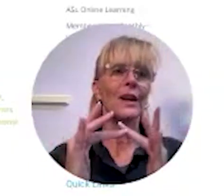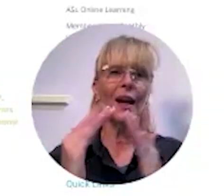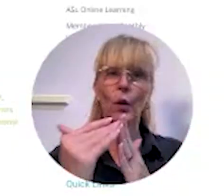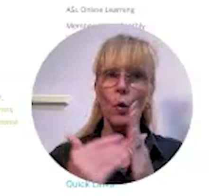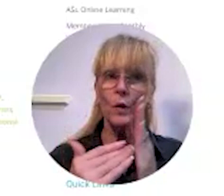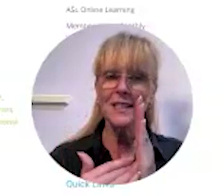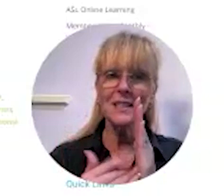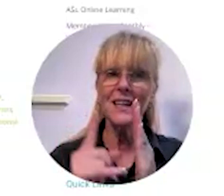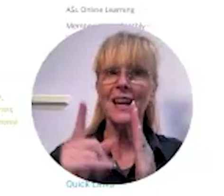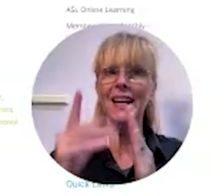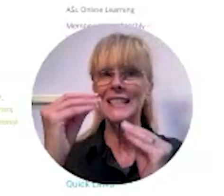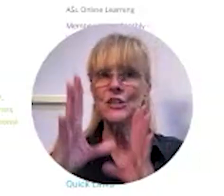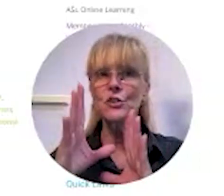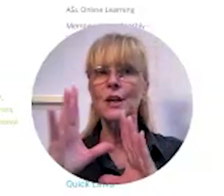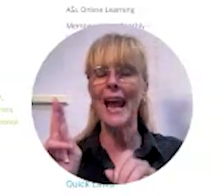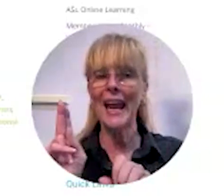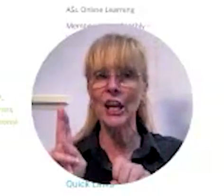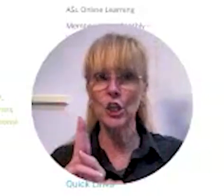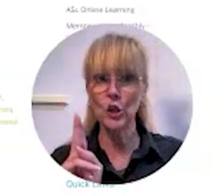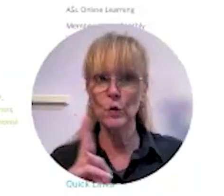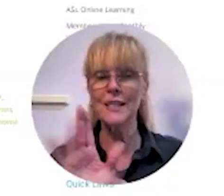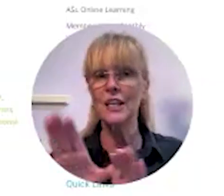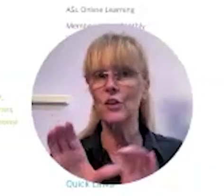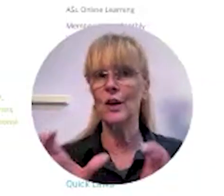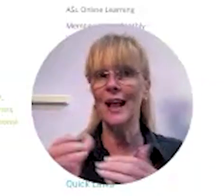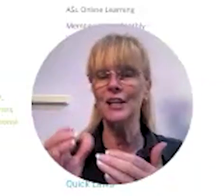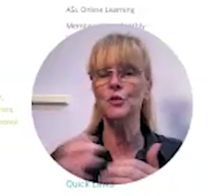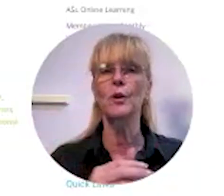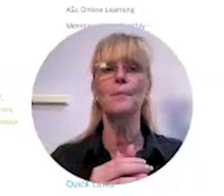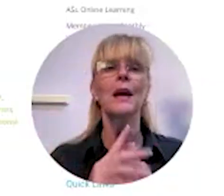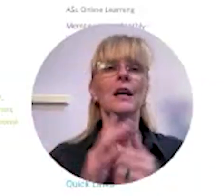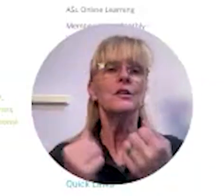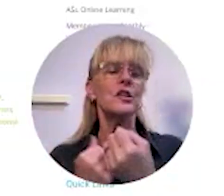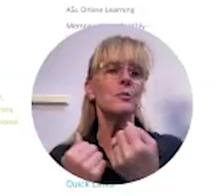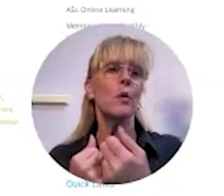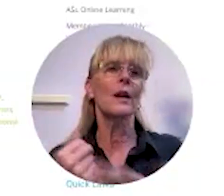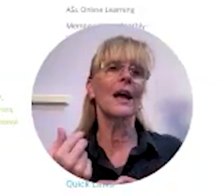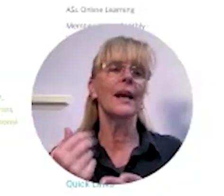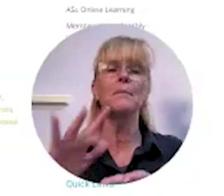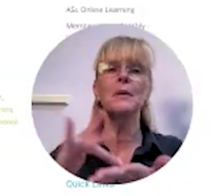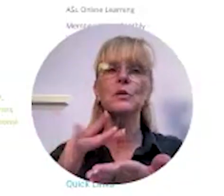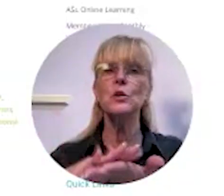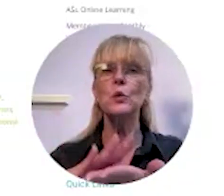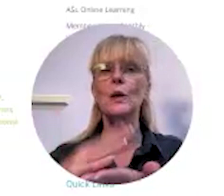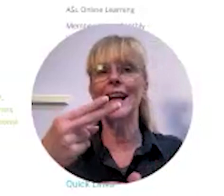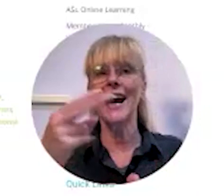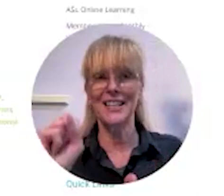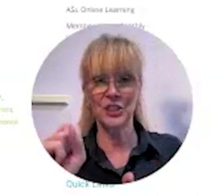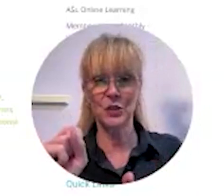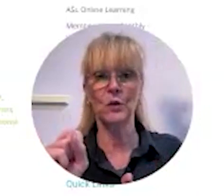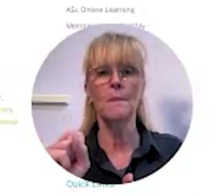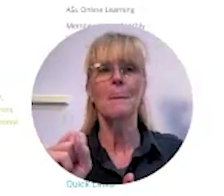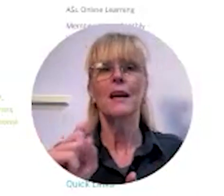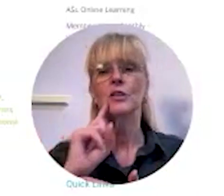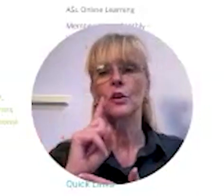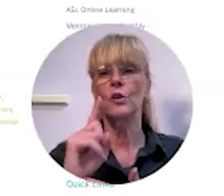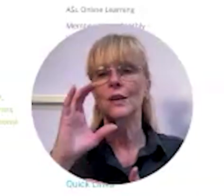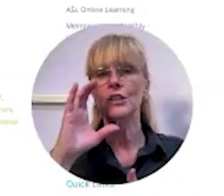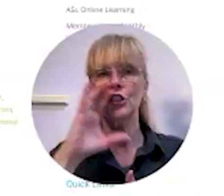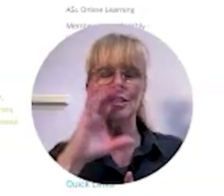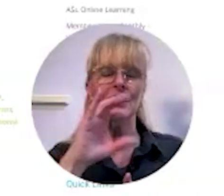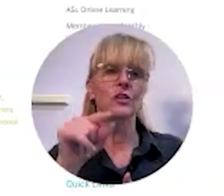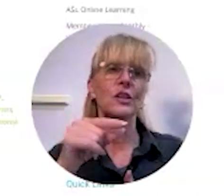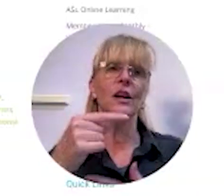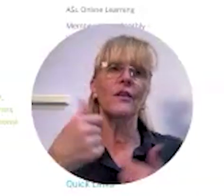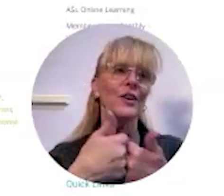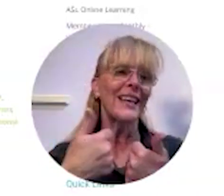have online courses that a teacher can use in her classroom to support like middle school and high school so you